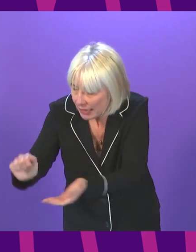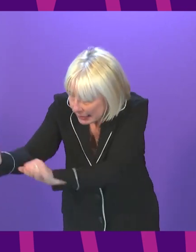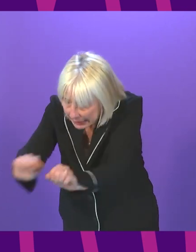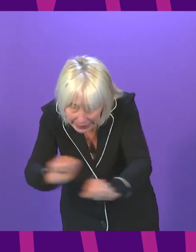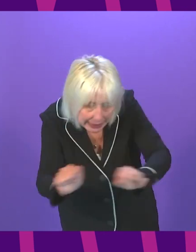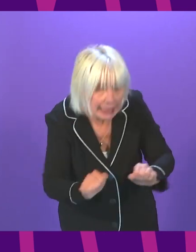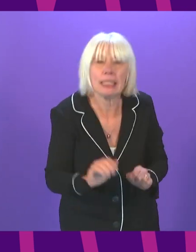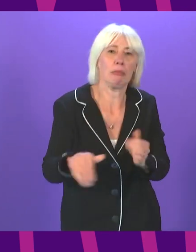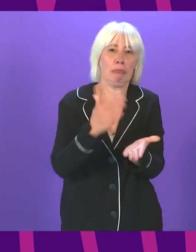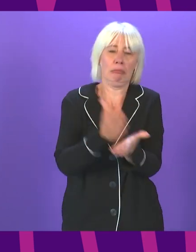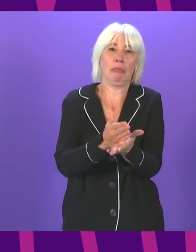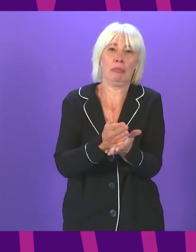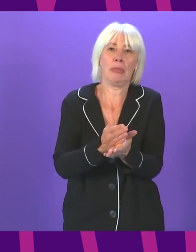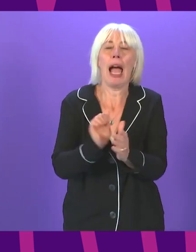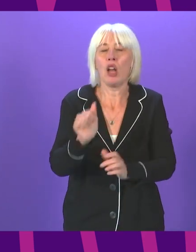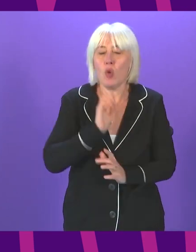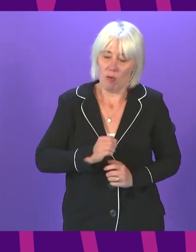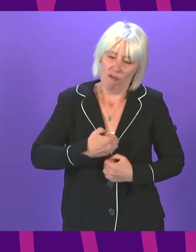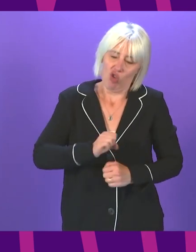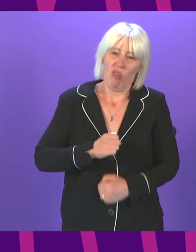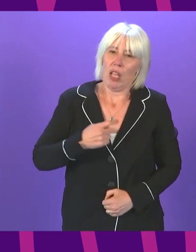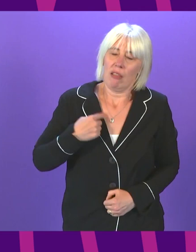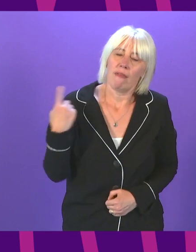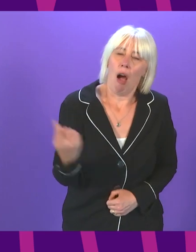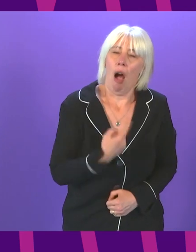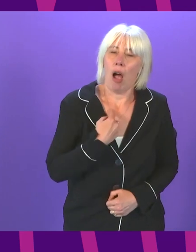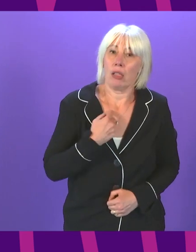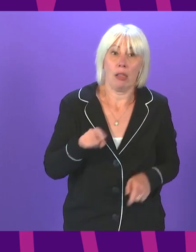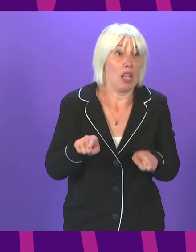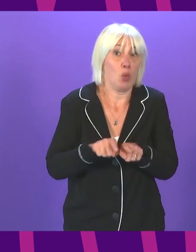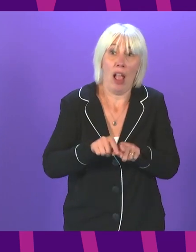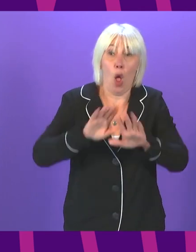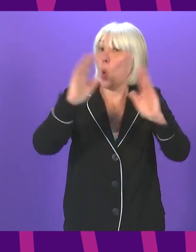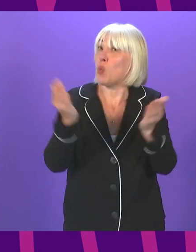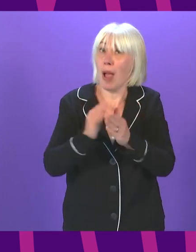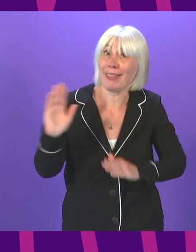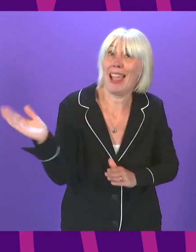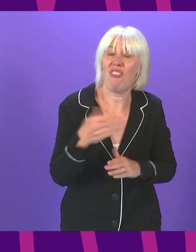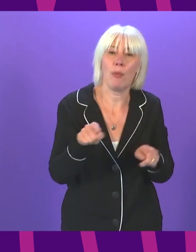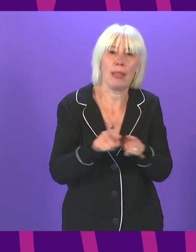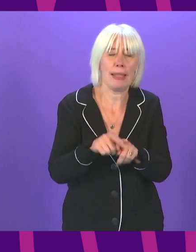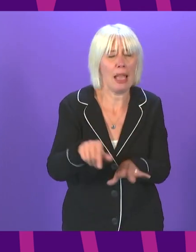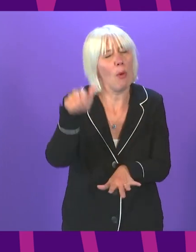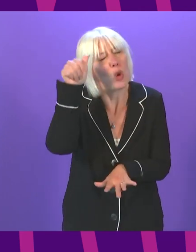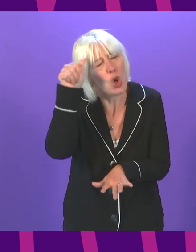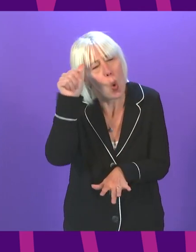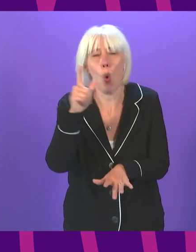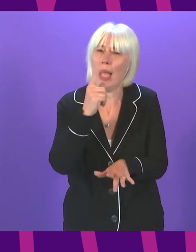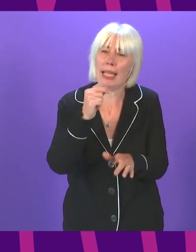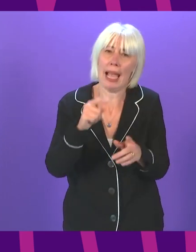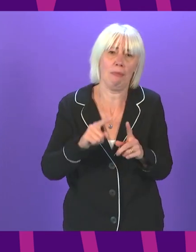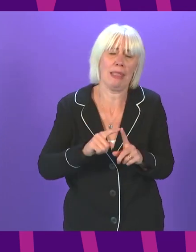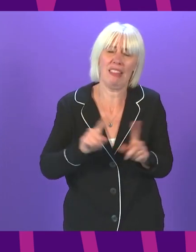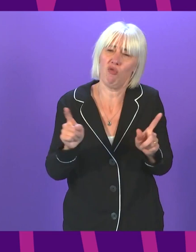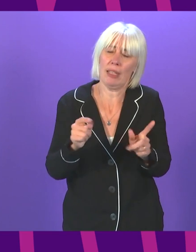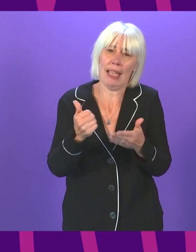Having to take these steps is frustrating for us and for people across the world, but it really does make a difference. We know that from experience. It helps